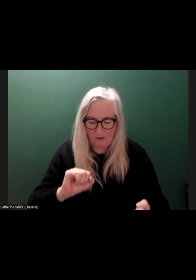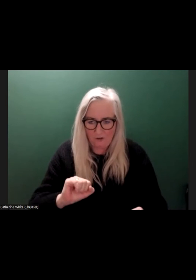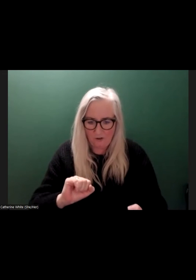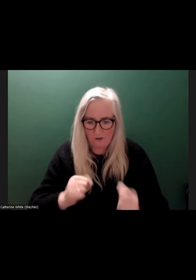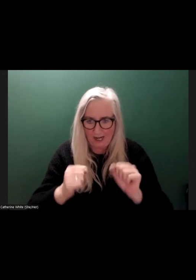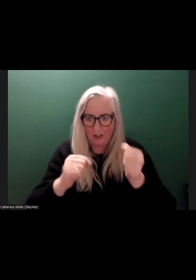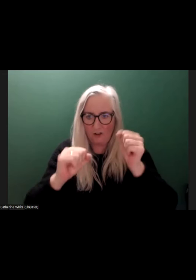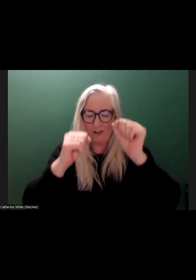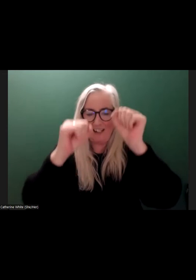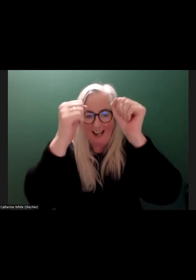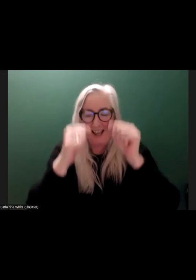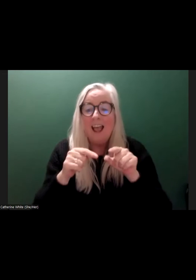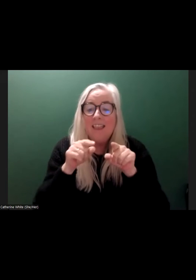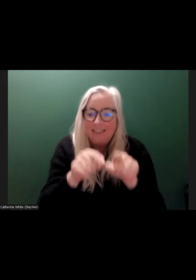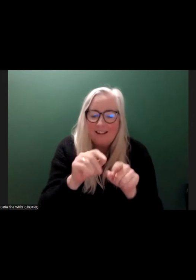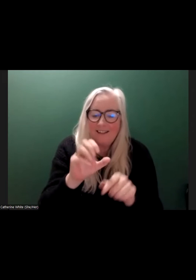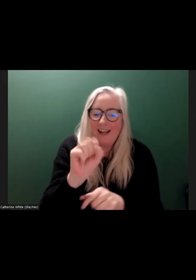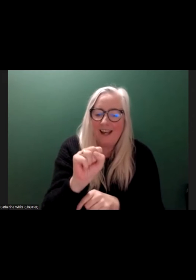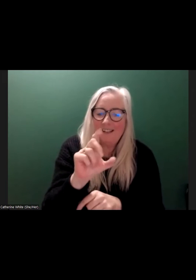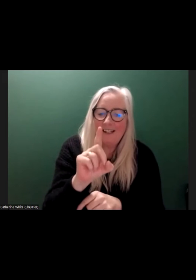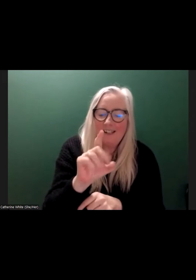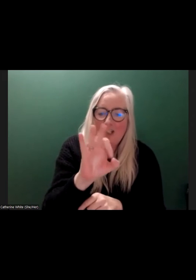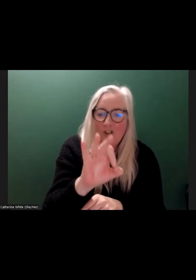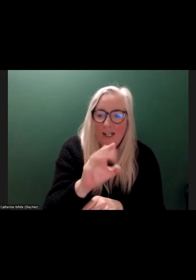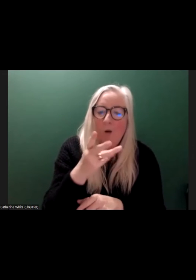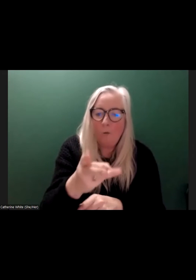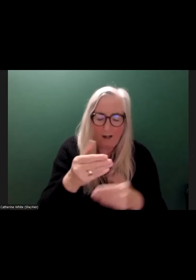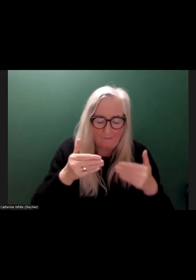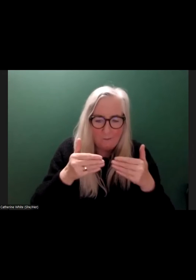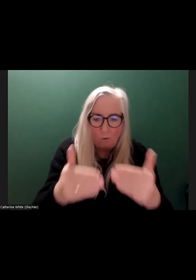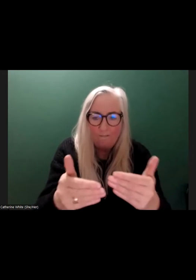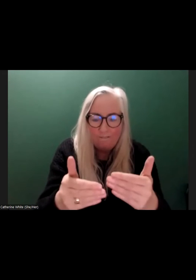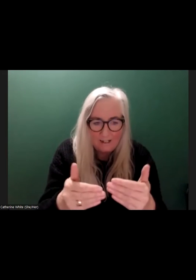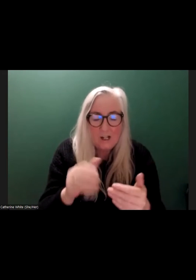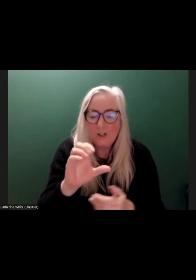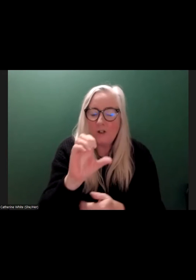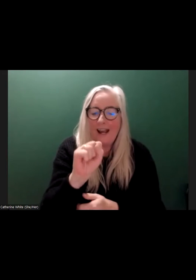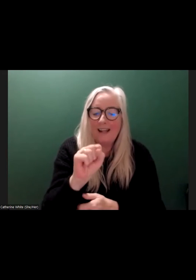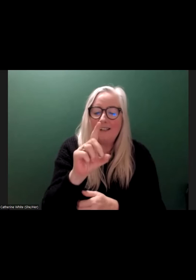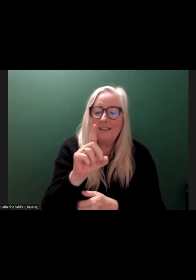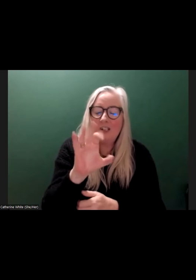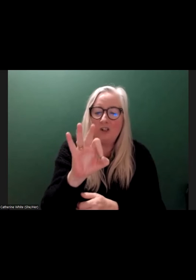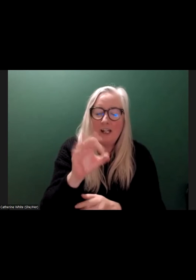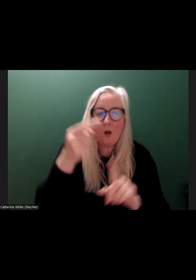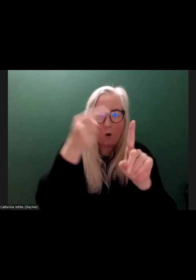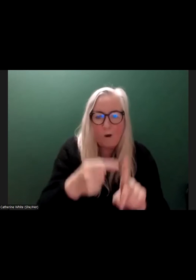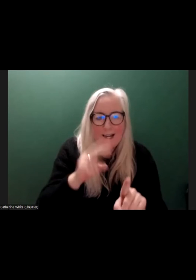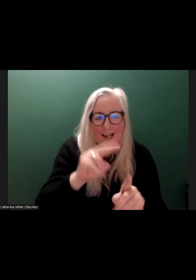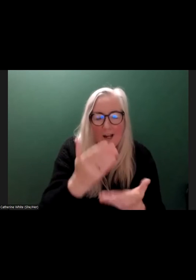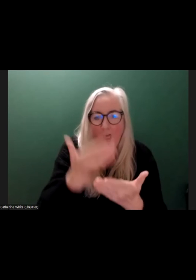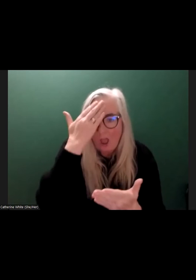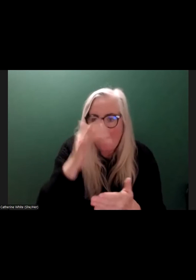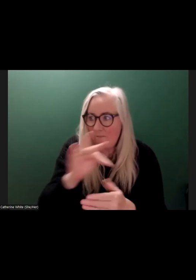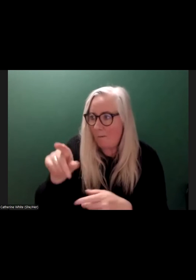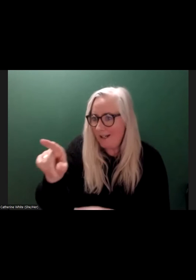And that's how the Sustainable Development Goals will be pushed forward. And I think the Sustainable Development Goals can learn from what DPOs are